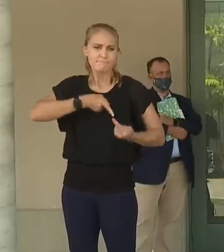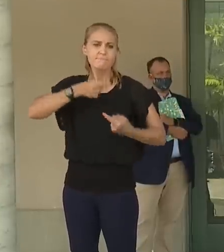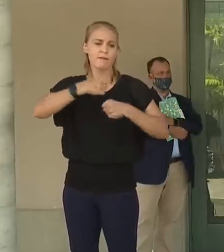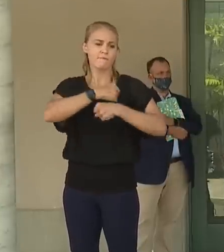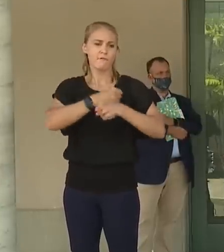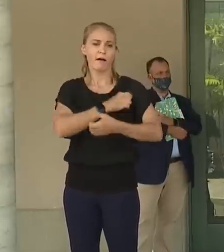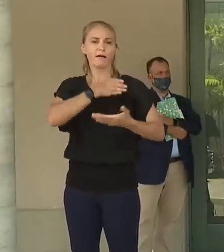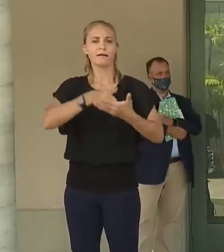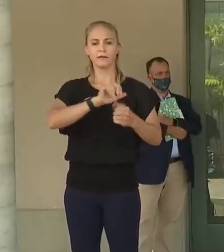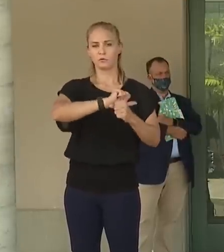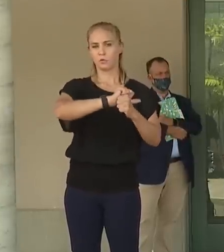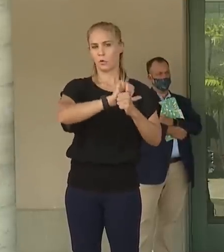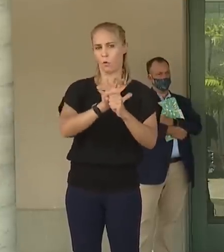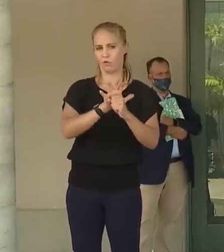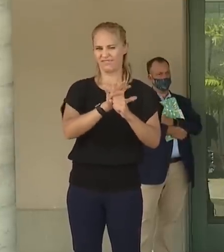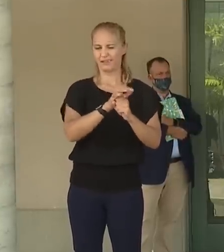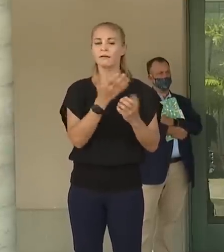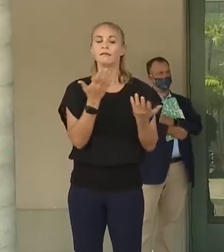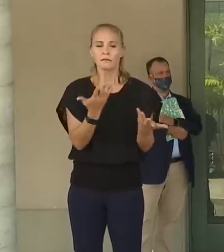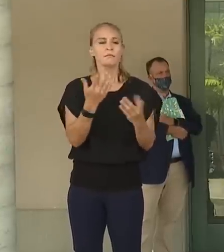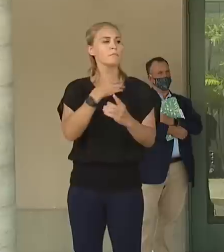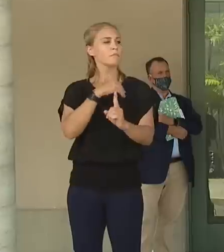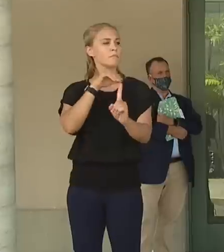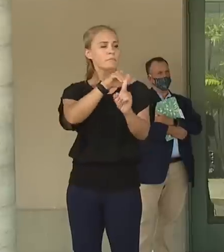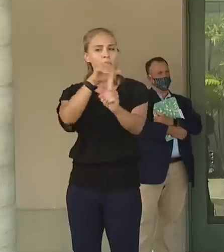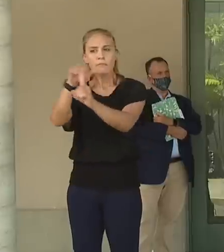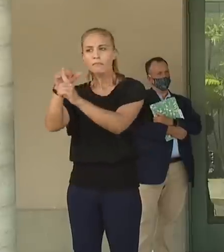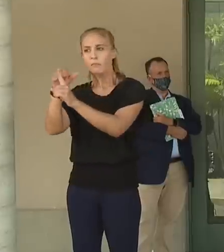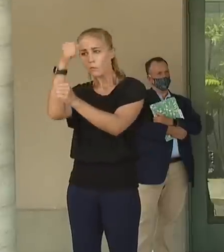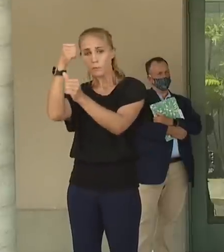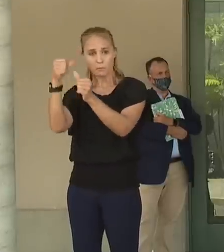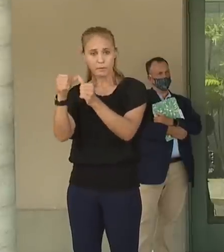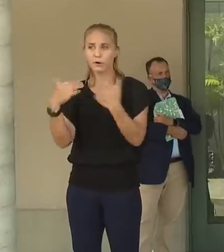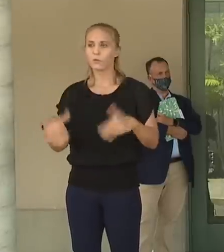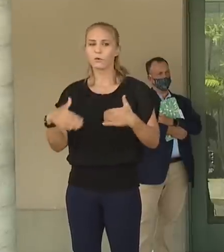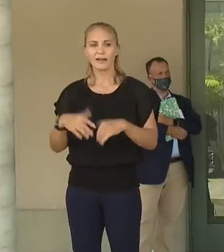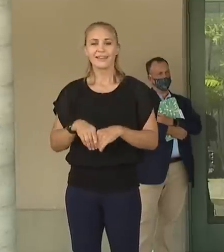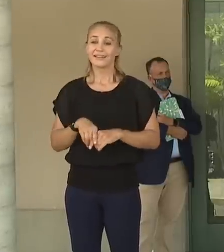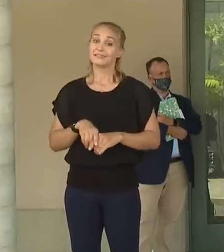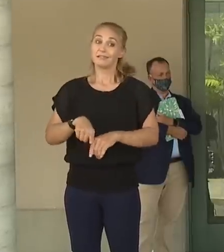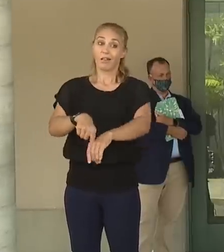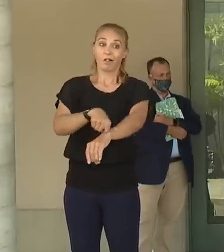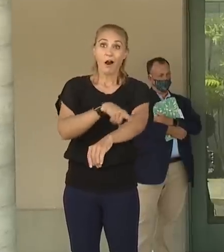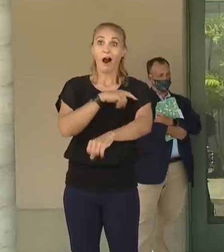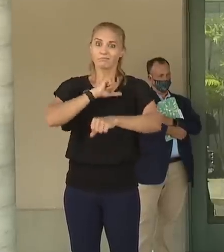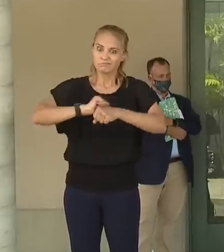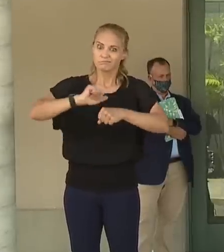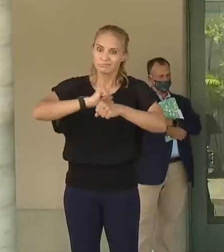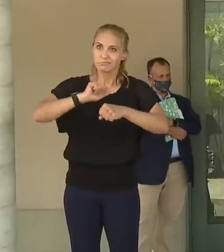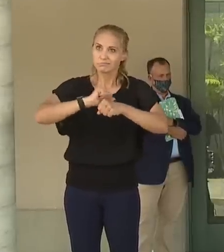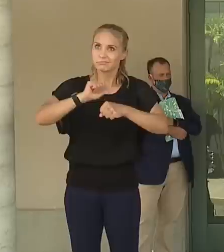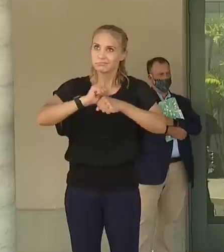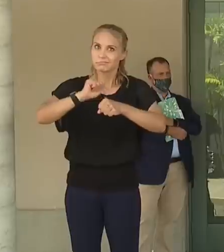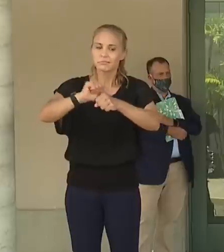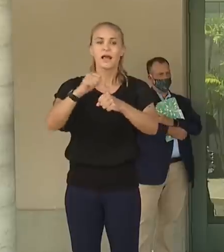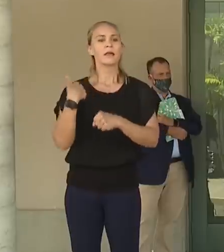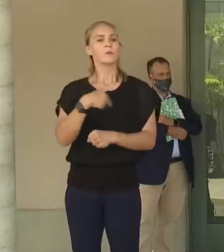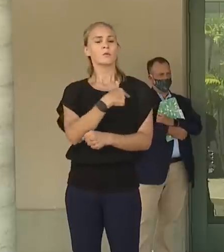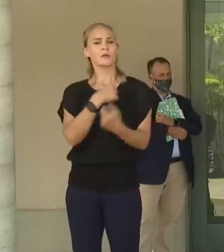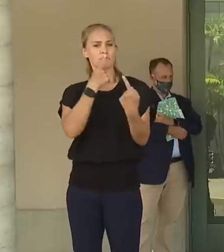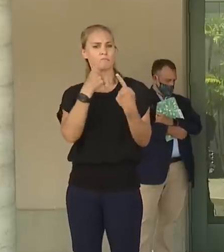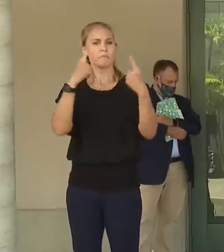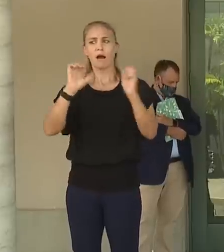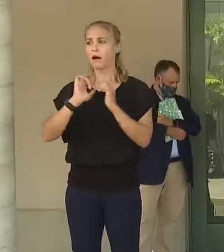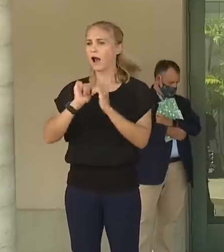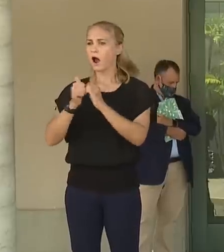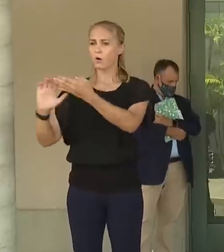COVID-19. But I want to remind everyone that this is a marathon, that we can only be successful as a